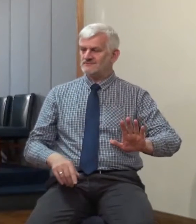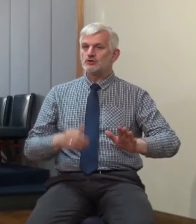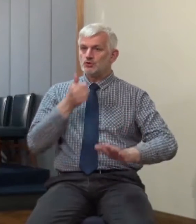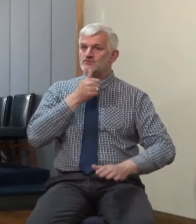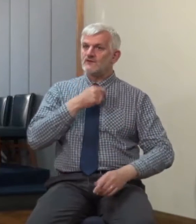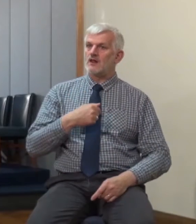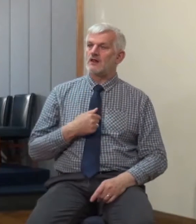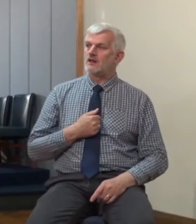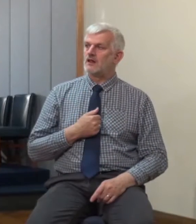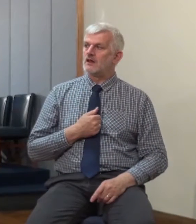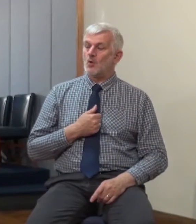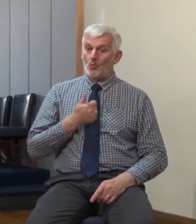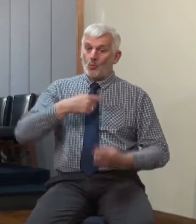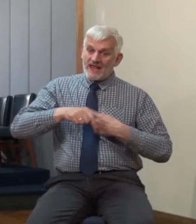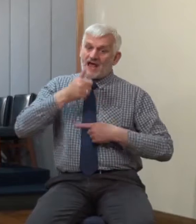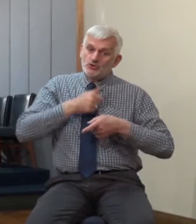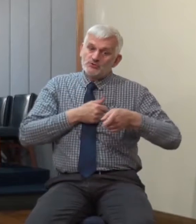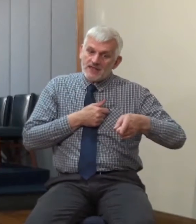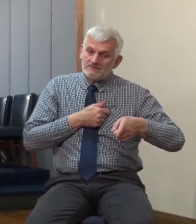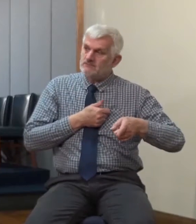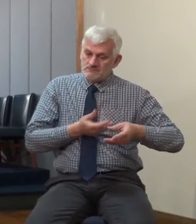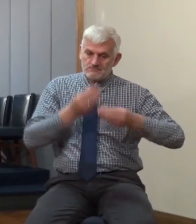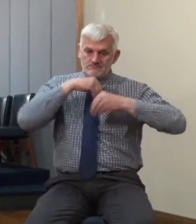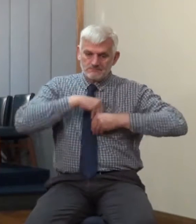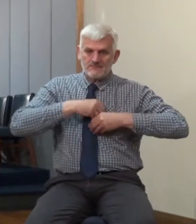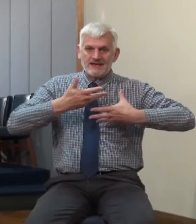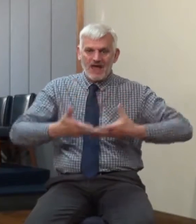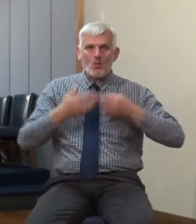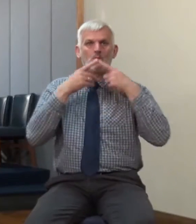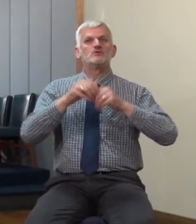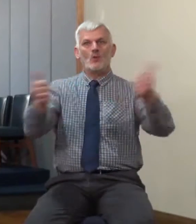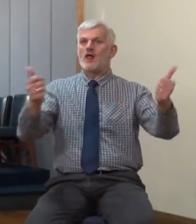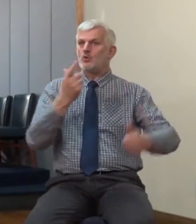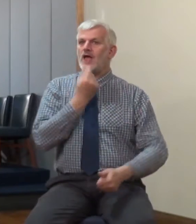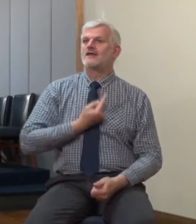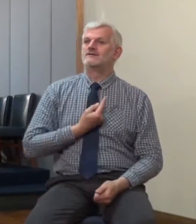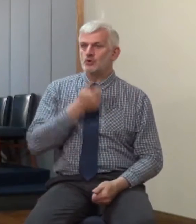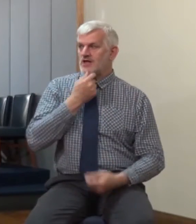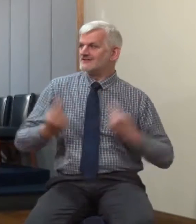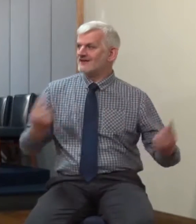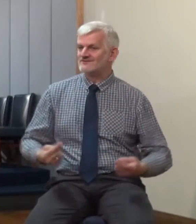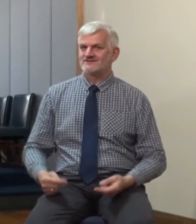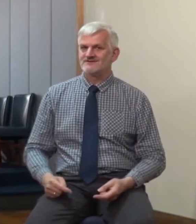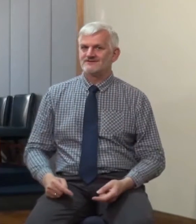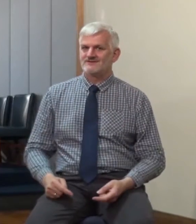could and should be made of them as part of evangelistic reasoning. But if we start it down here, verse 42,